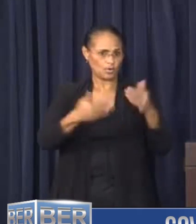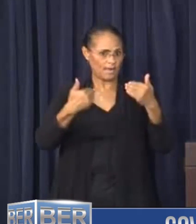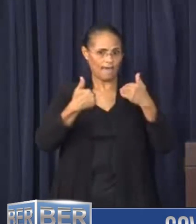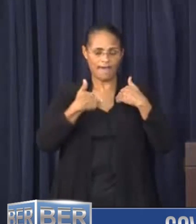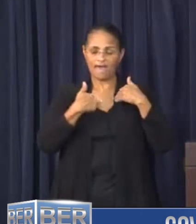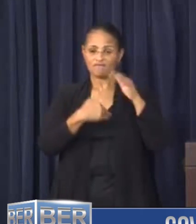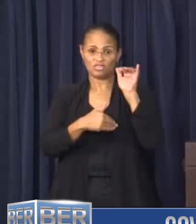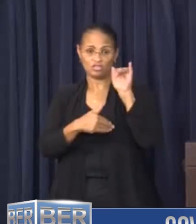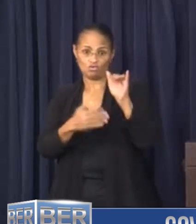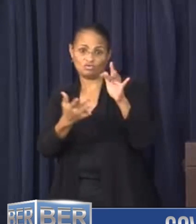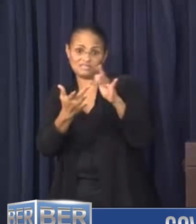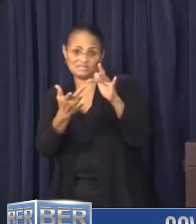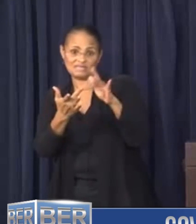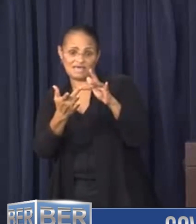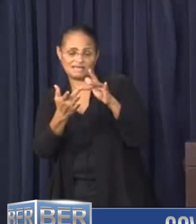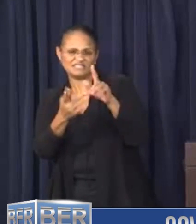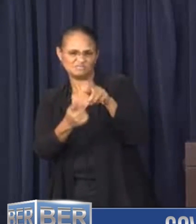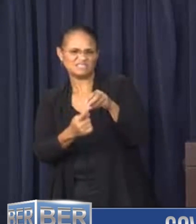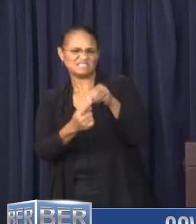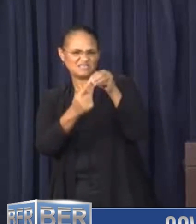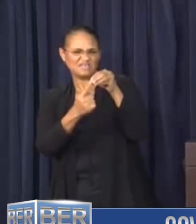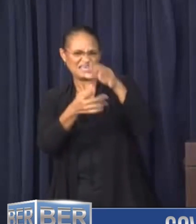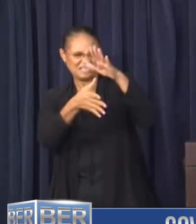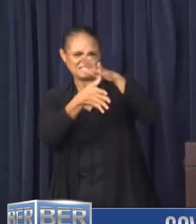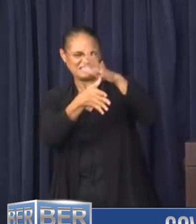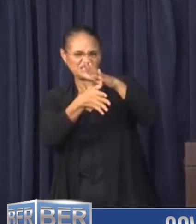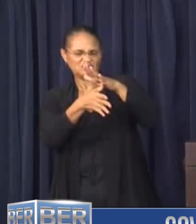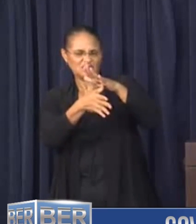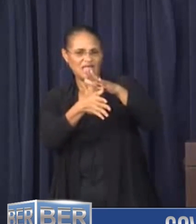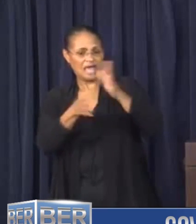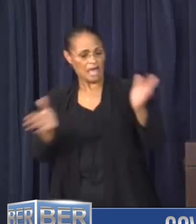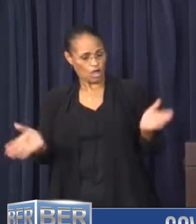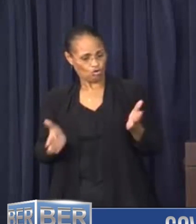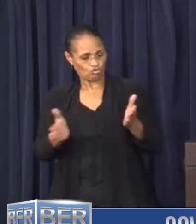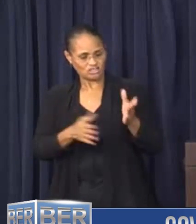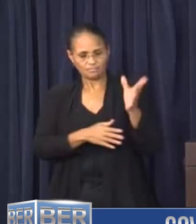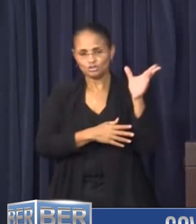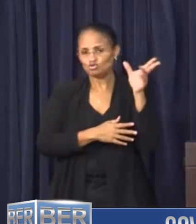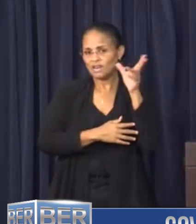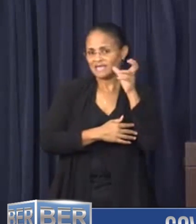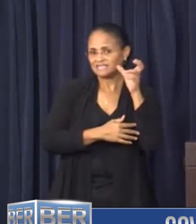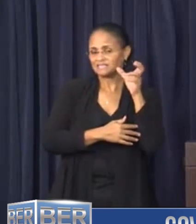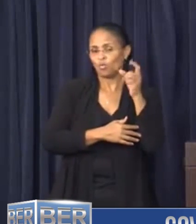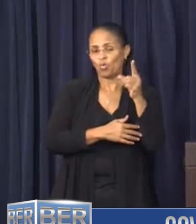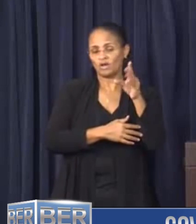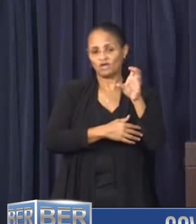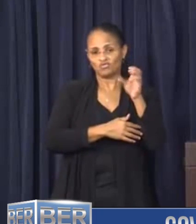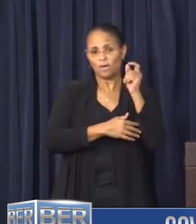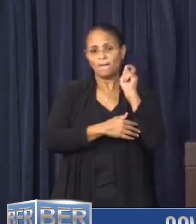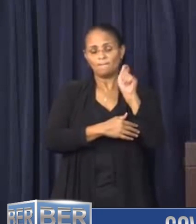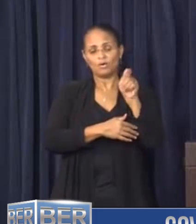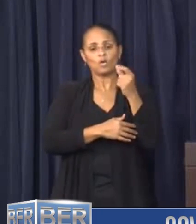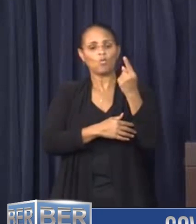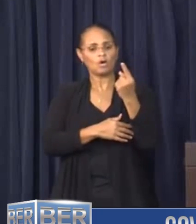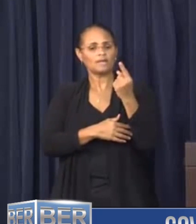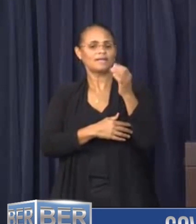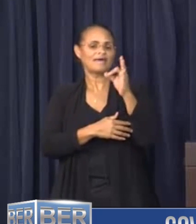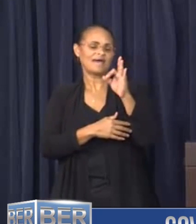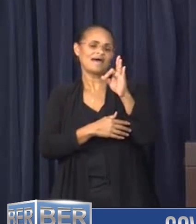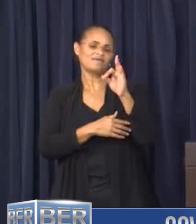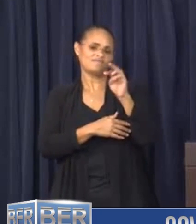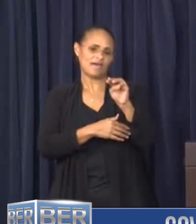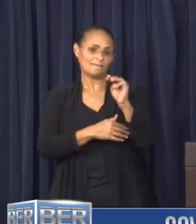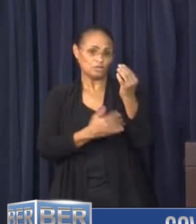our online media sites, specifically our seniors, please encourage them to listen to 100.1 FM at 1.30 today